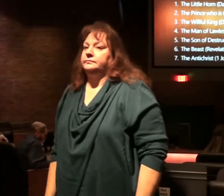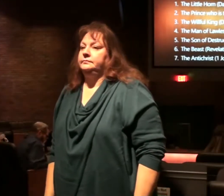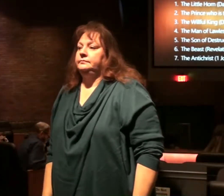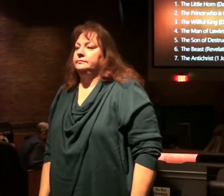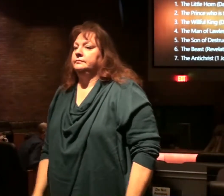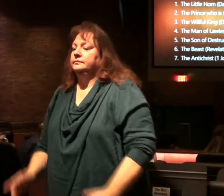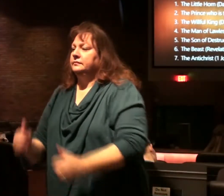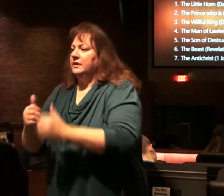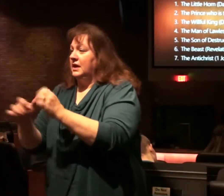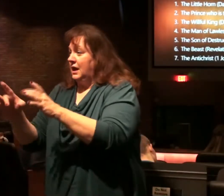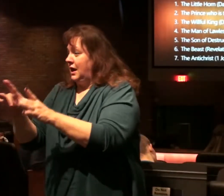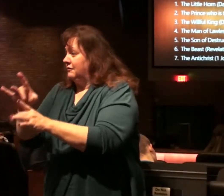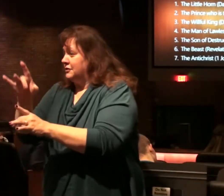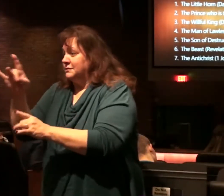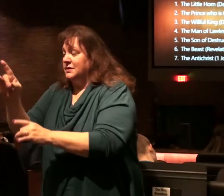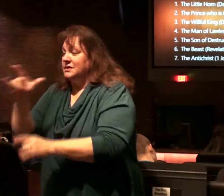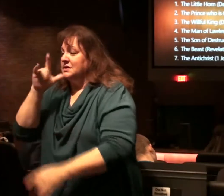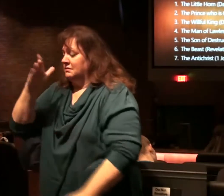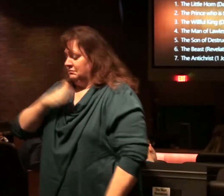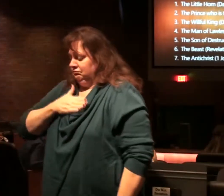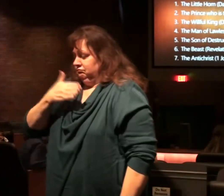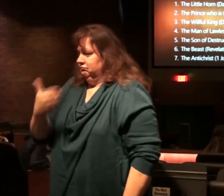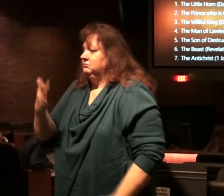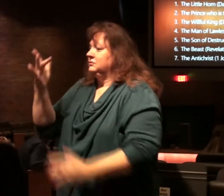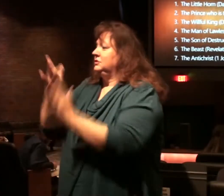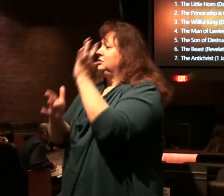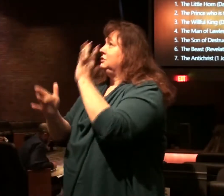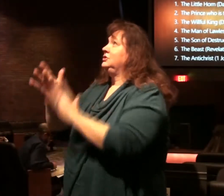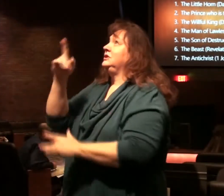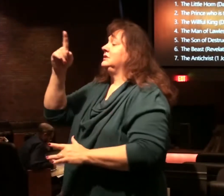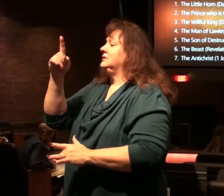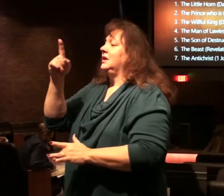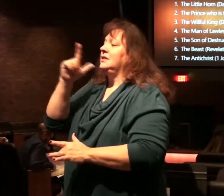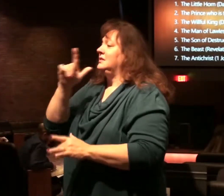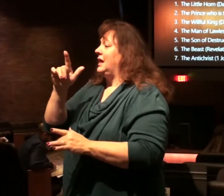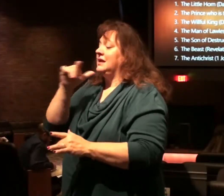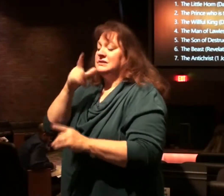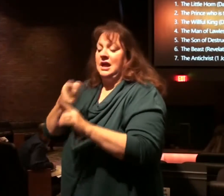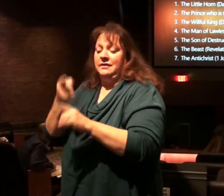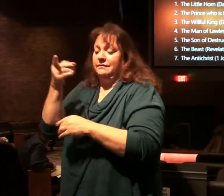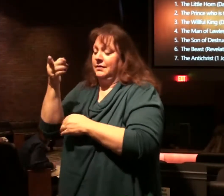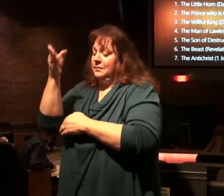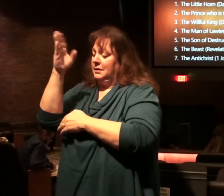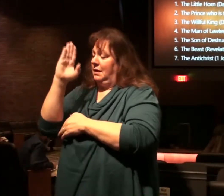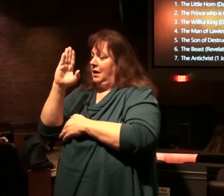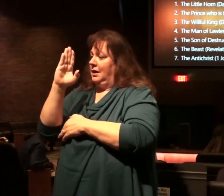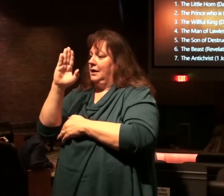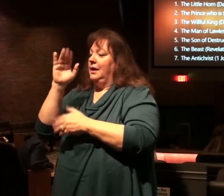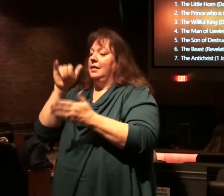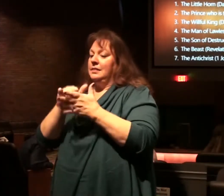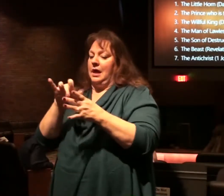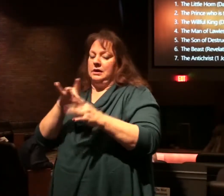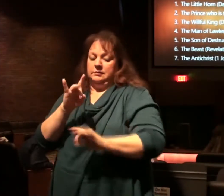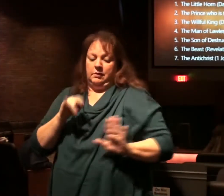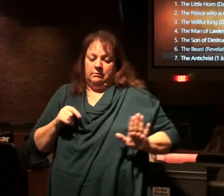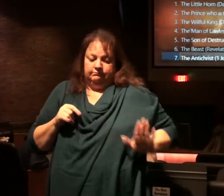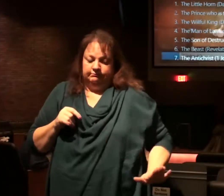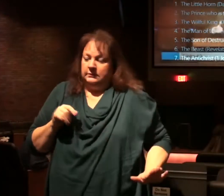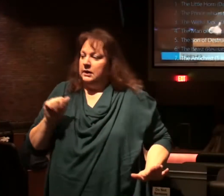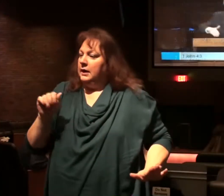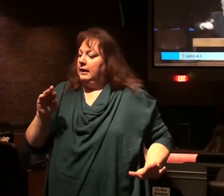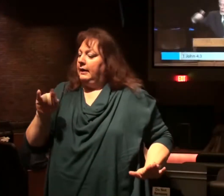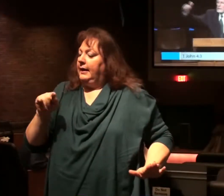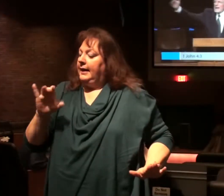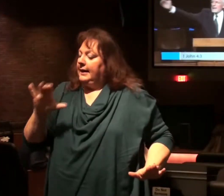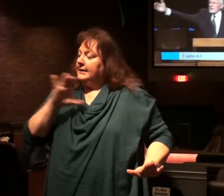Every spirit that does not confess Jesus is not from God. This is the spirit of the Antichrist of